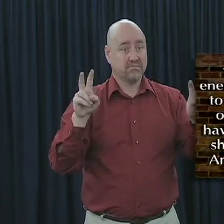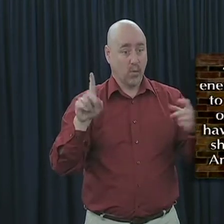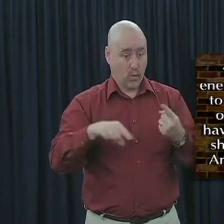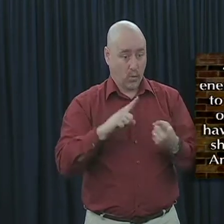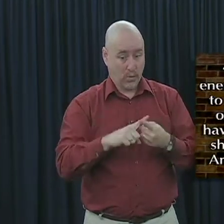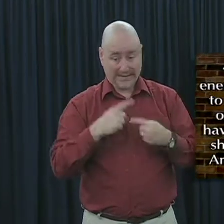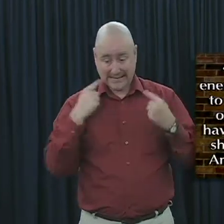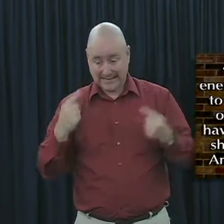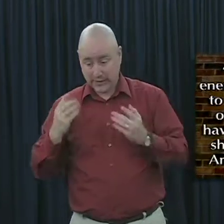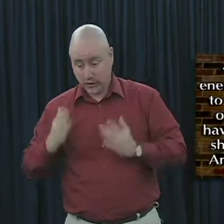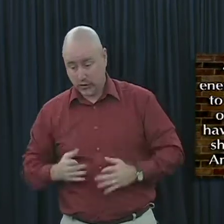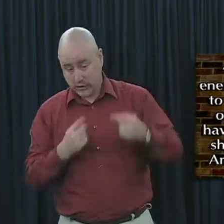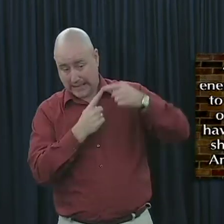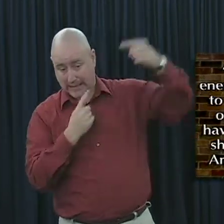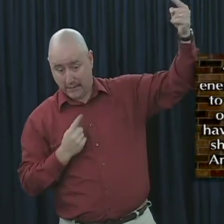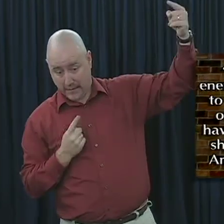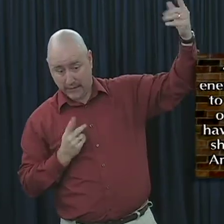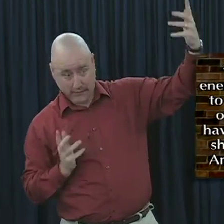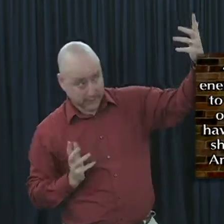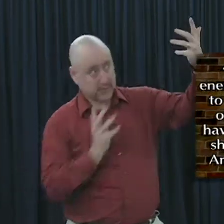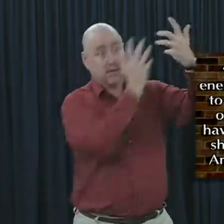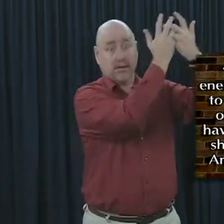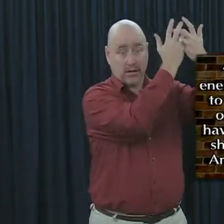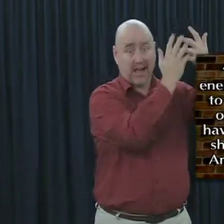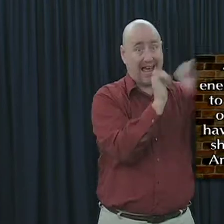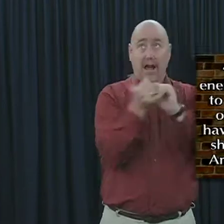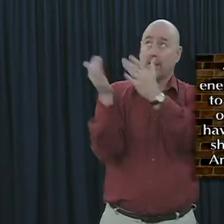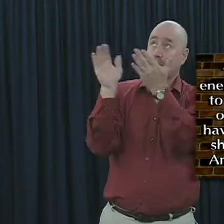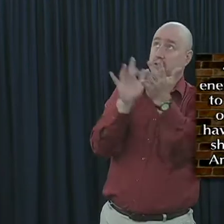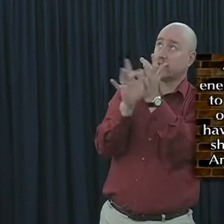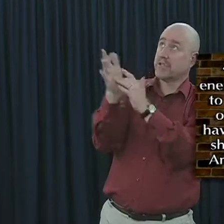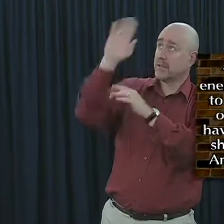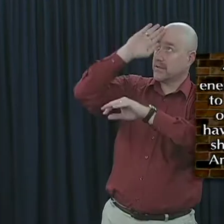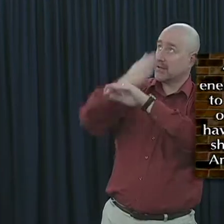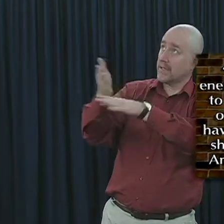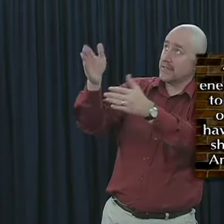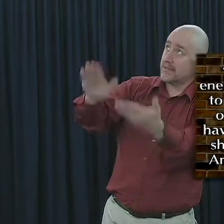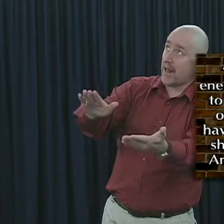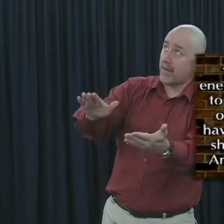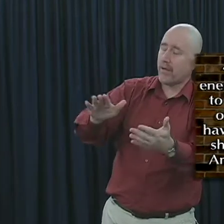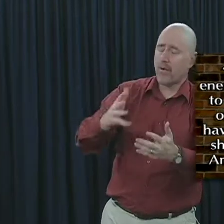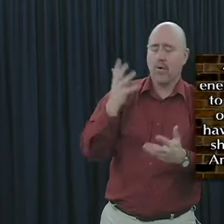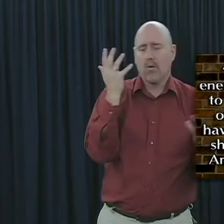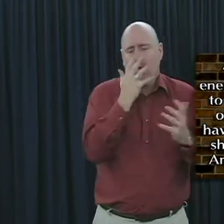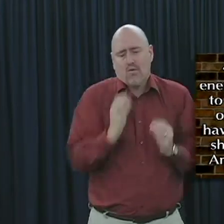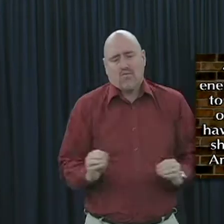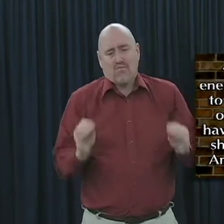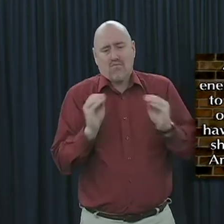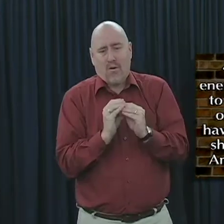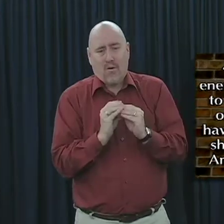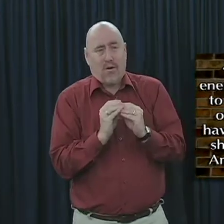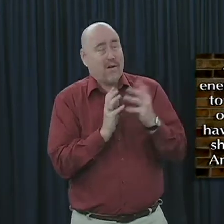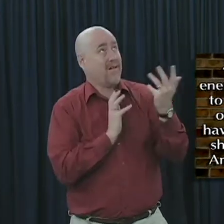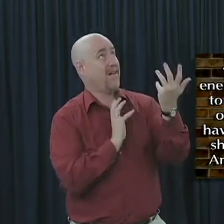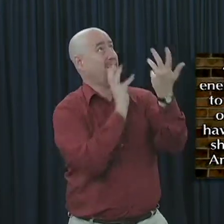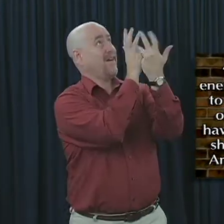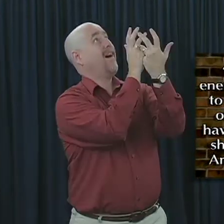when we were enemies, we were reconciled to God through the death of his Son, much more, having been reconciled, we shall be